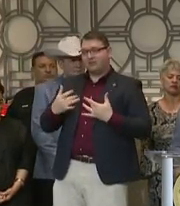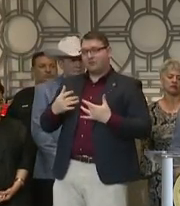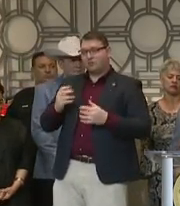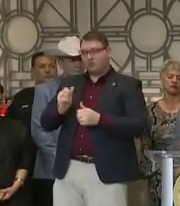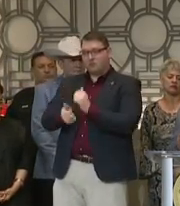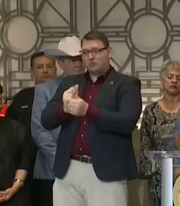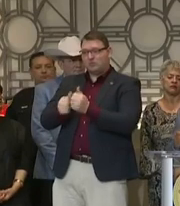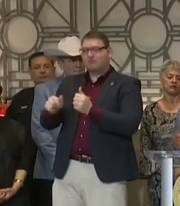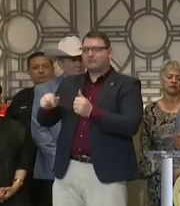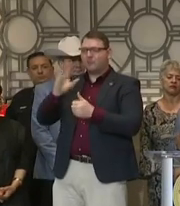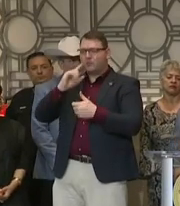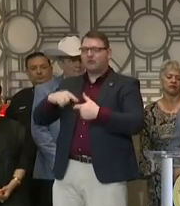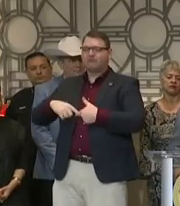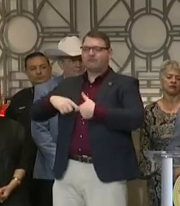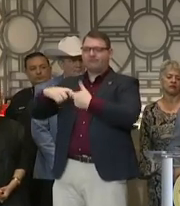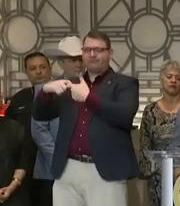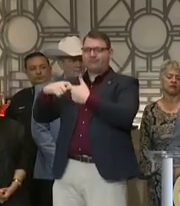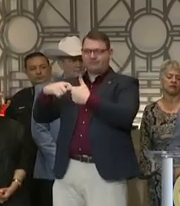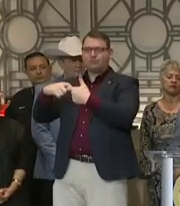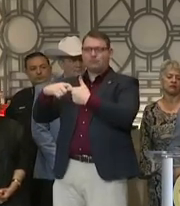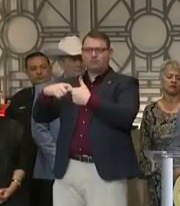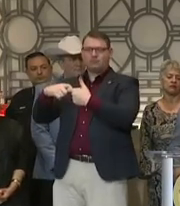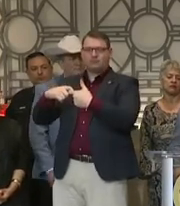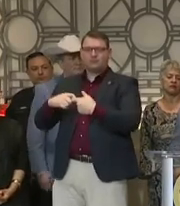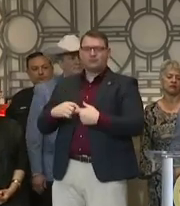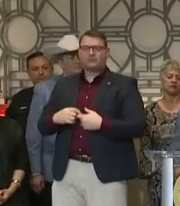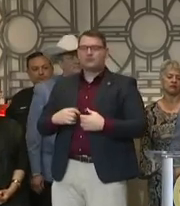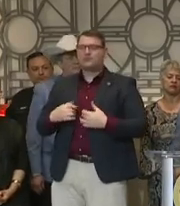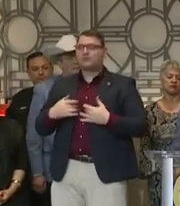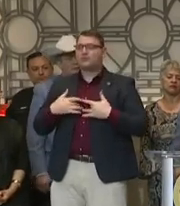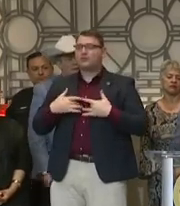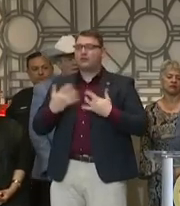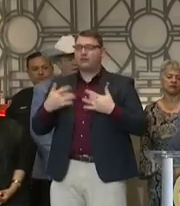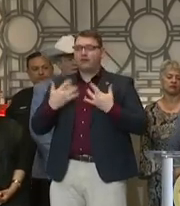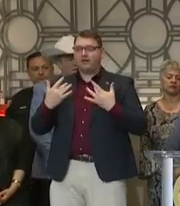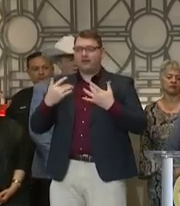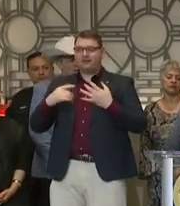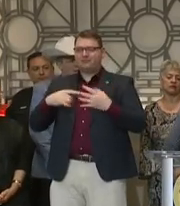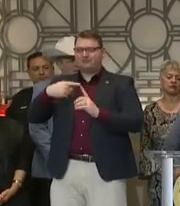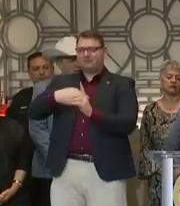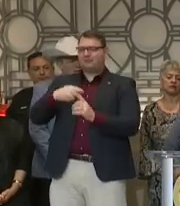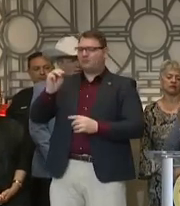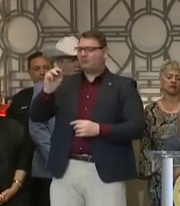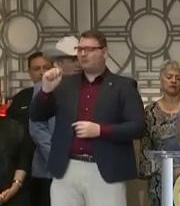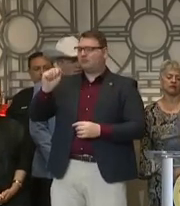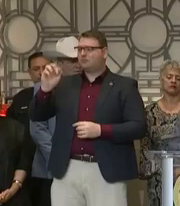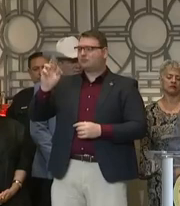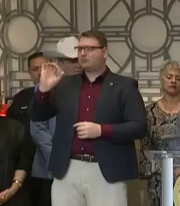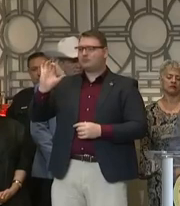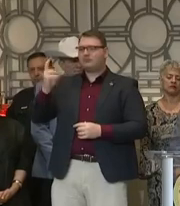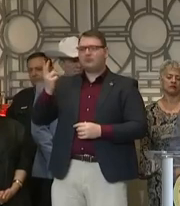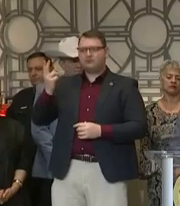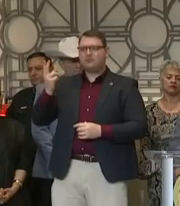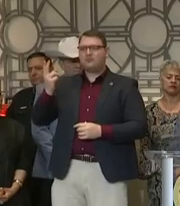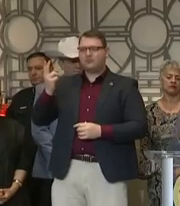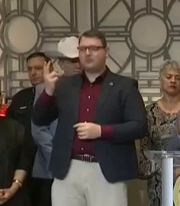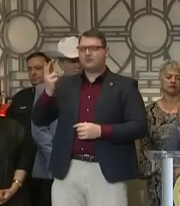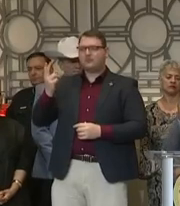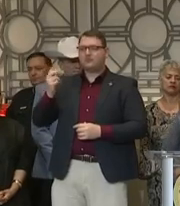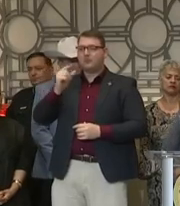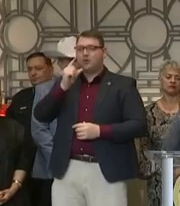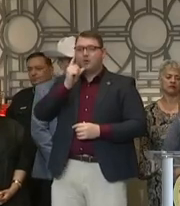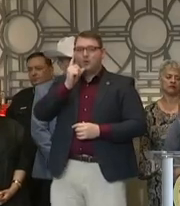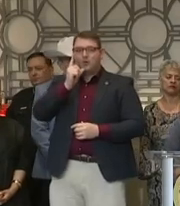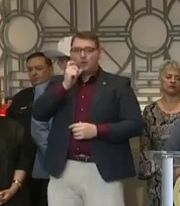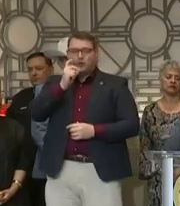in the month of March, as it relates to the city of Houston, those events that are produced, co-sponsored, and permitted,